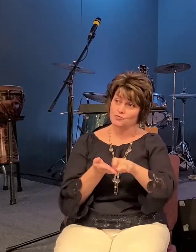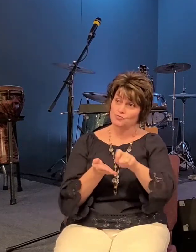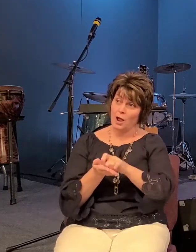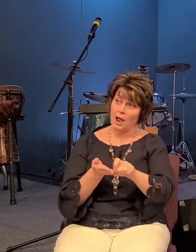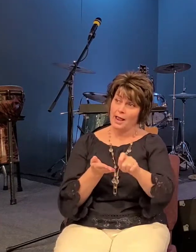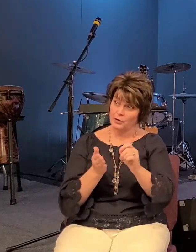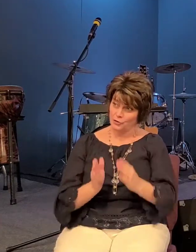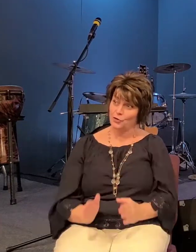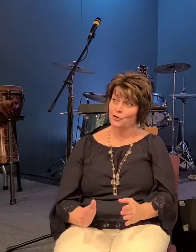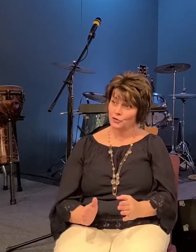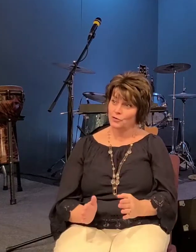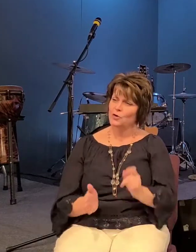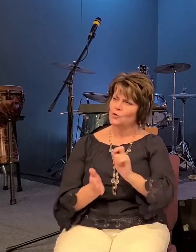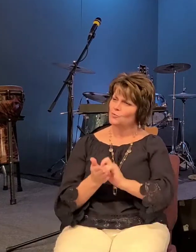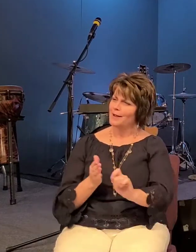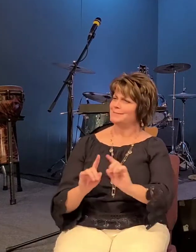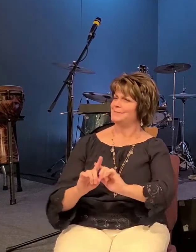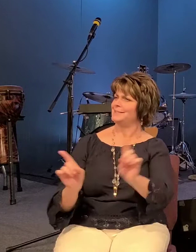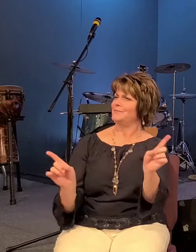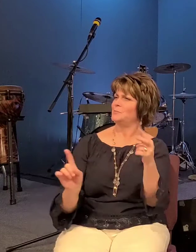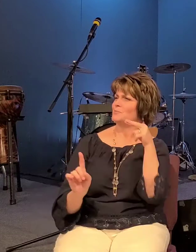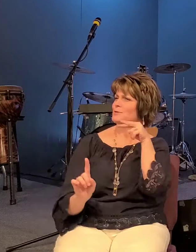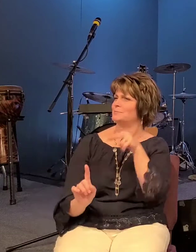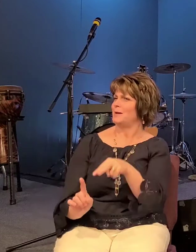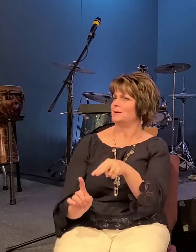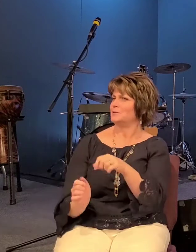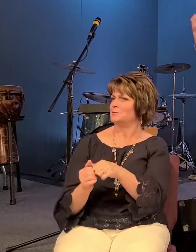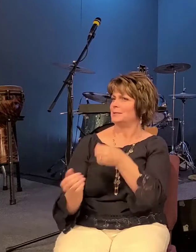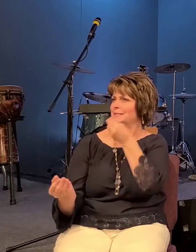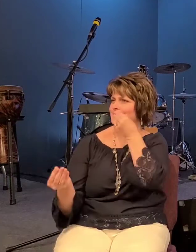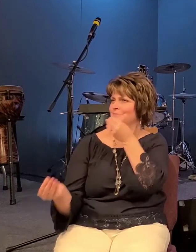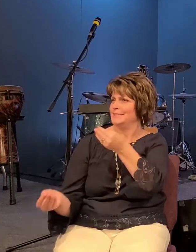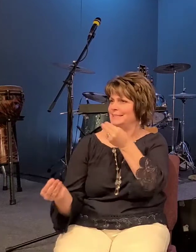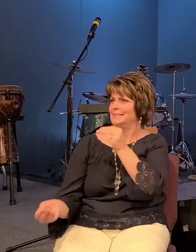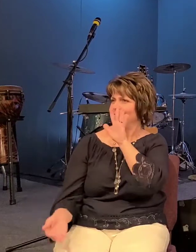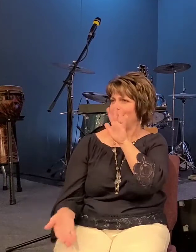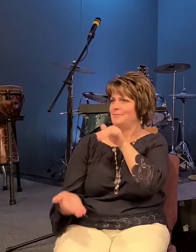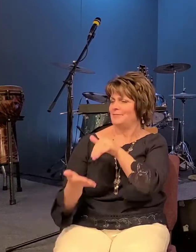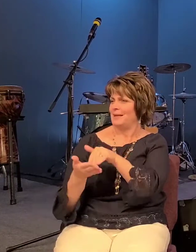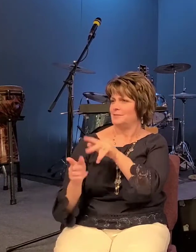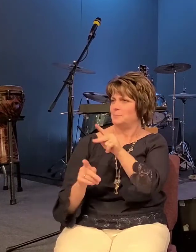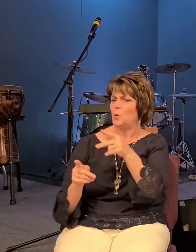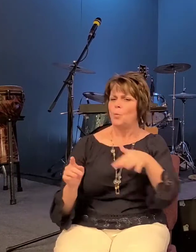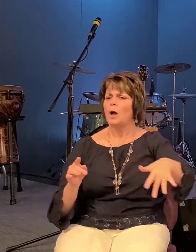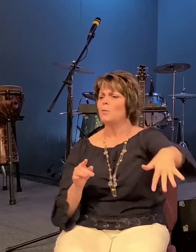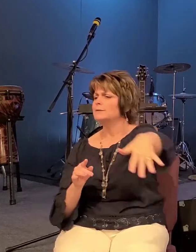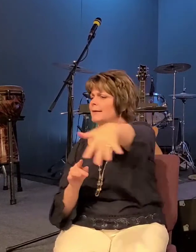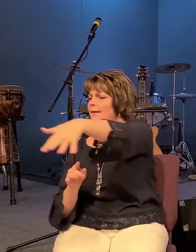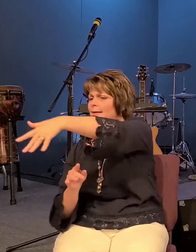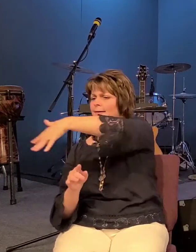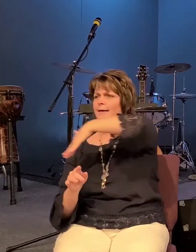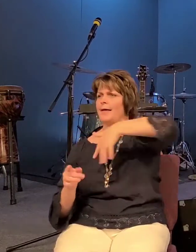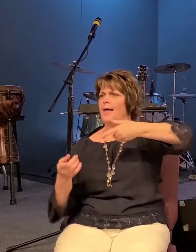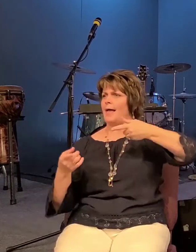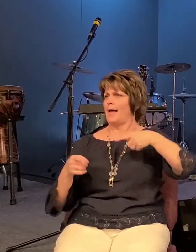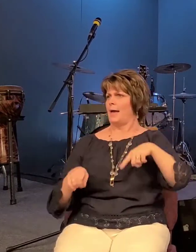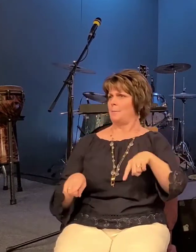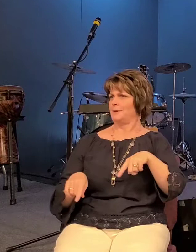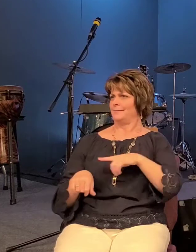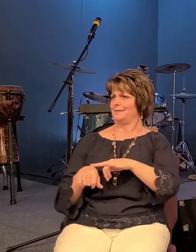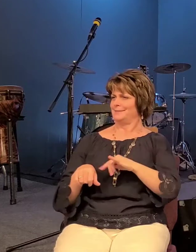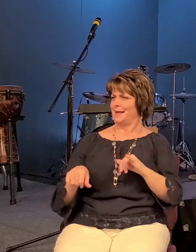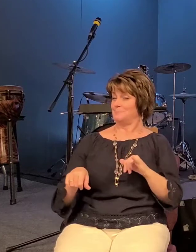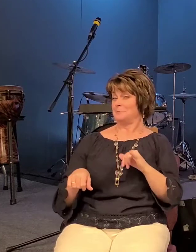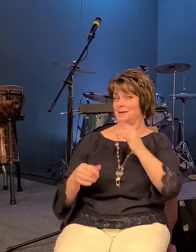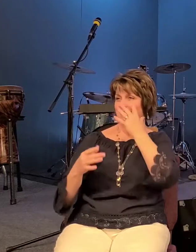about what took place around that particular event so i think that